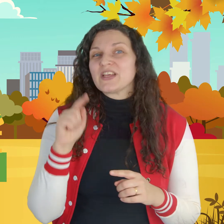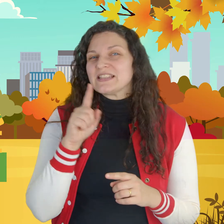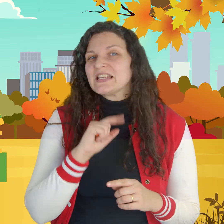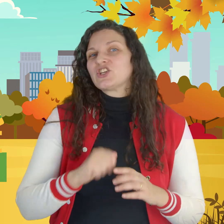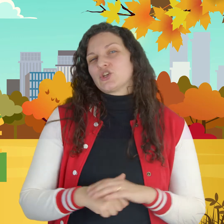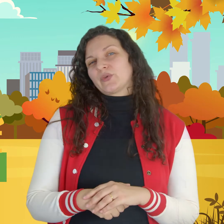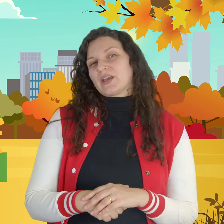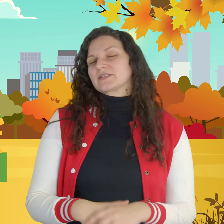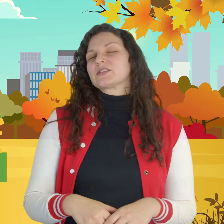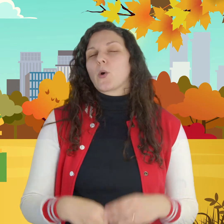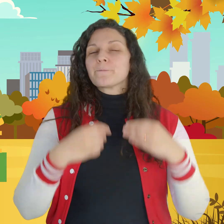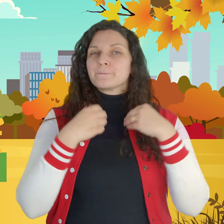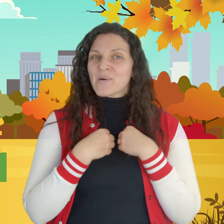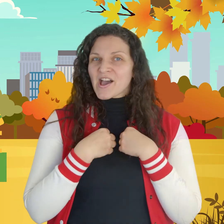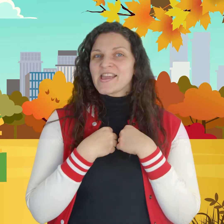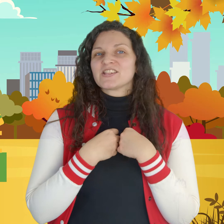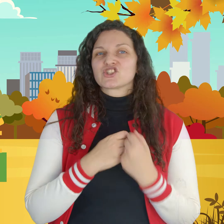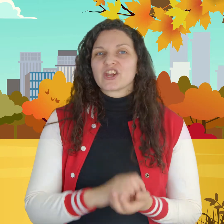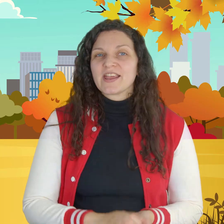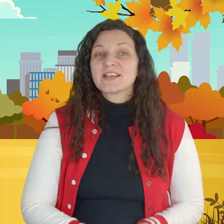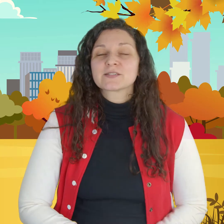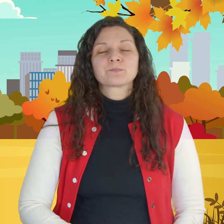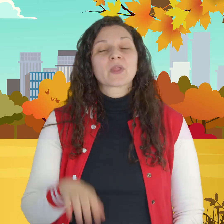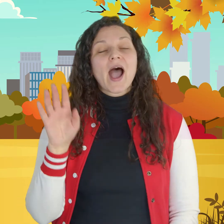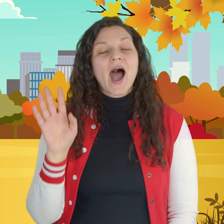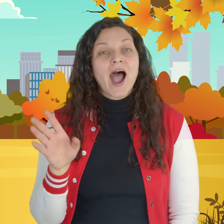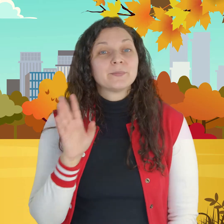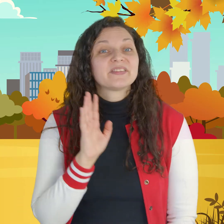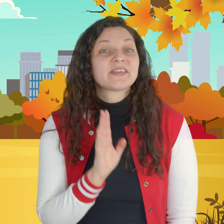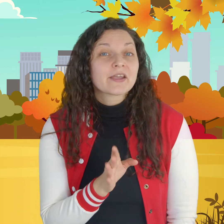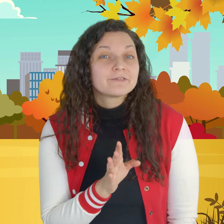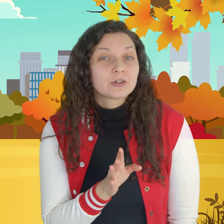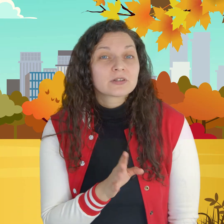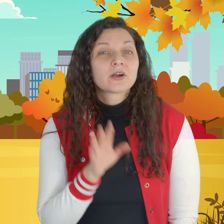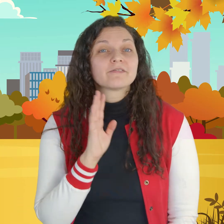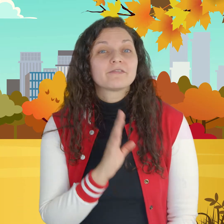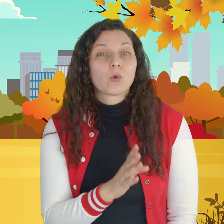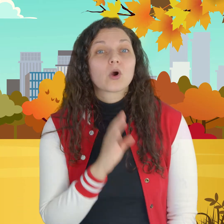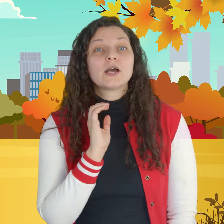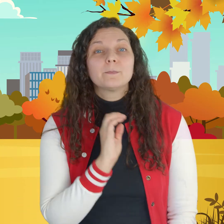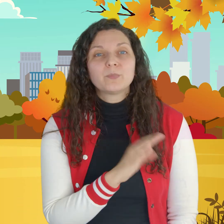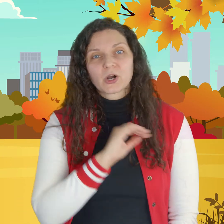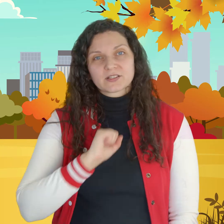they teach you things so my answer is I'm thankful for books